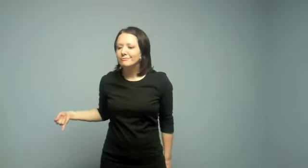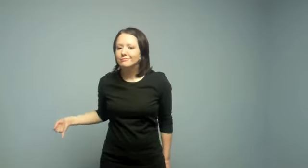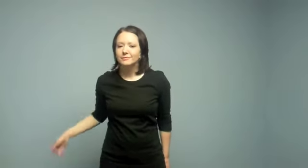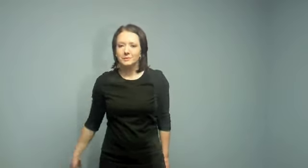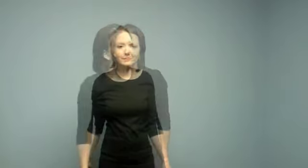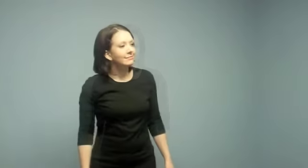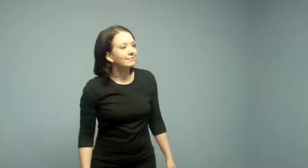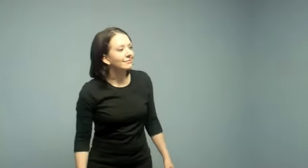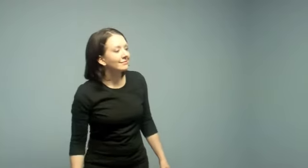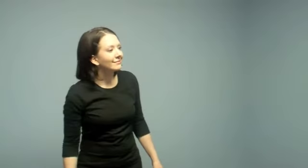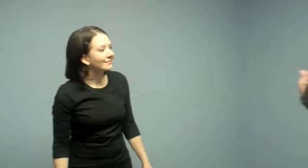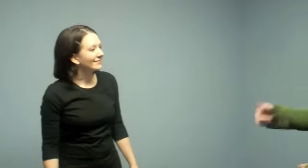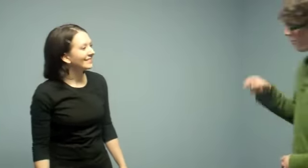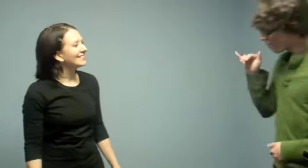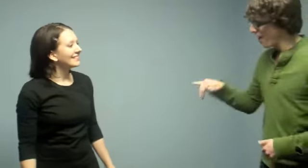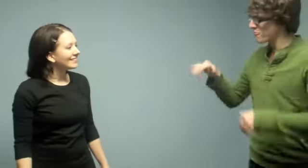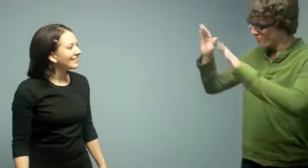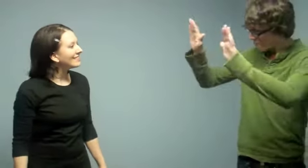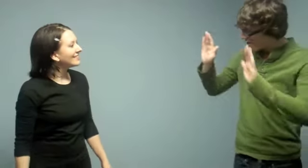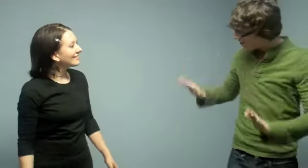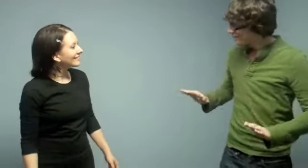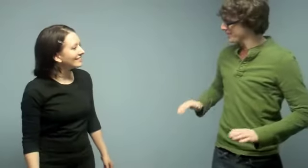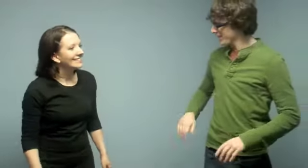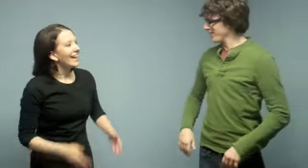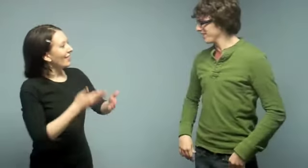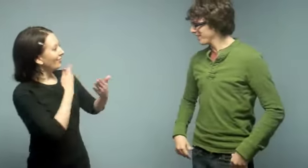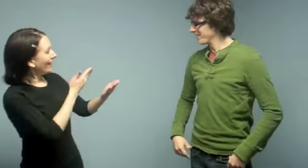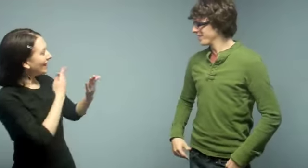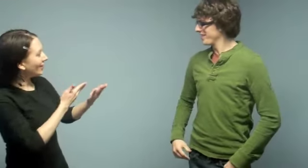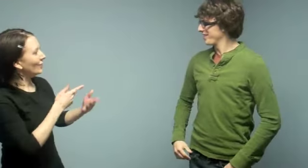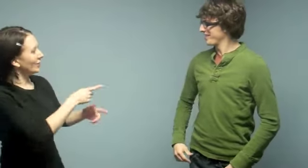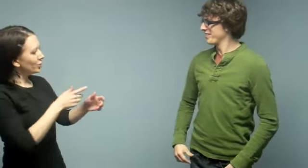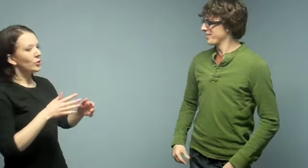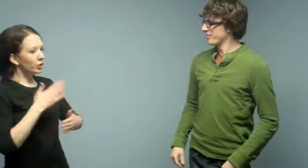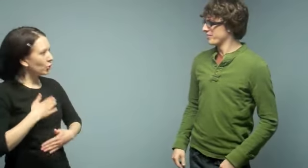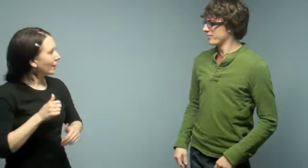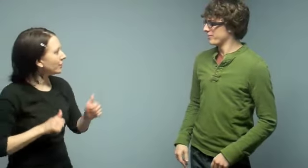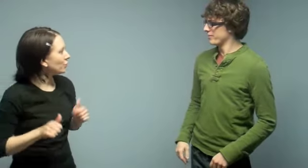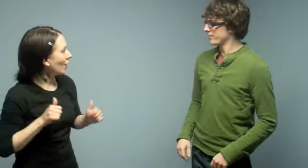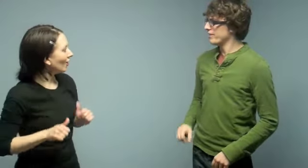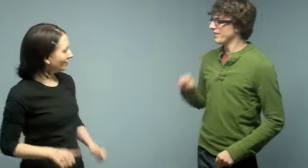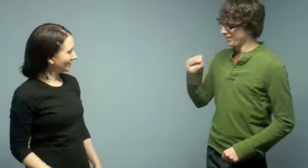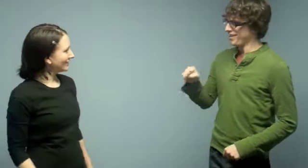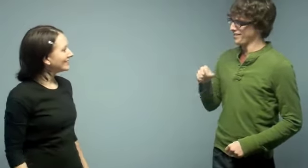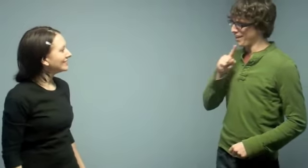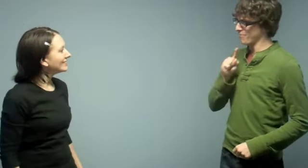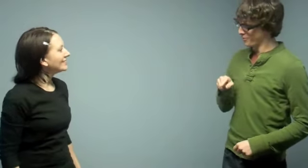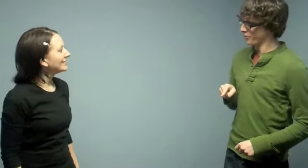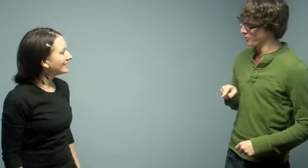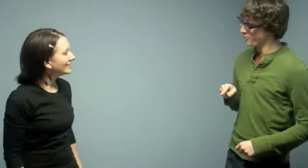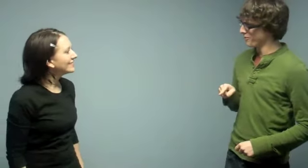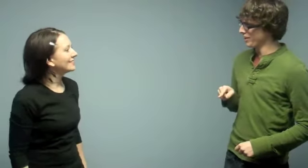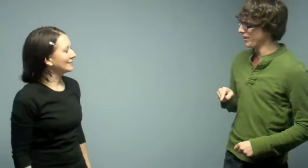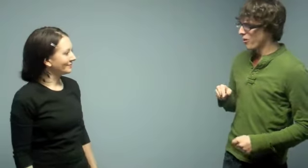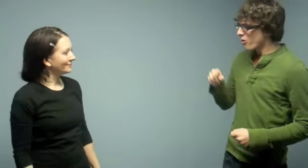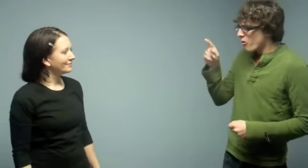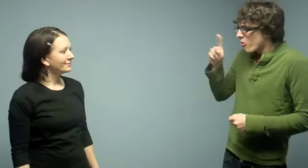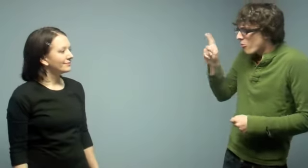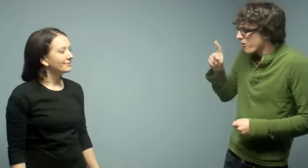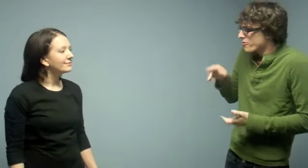Wow, that was amazing. Thank you, did you enjoy the show? Yes, absolutely, where did